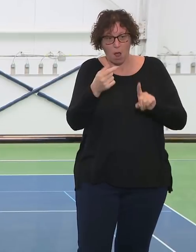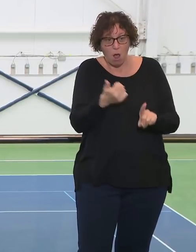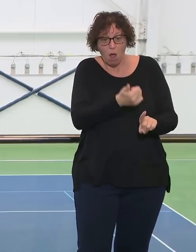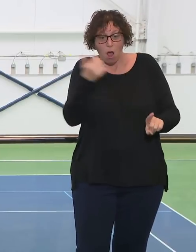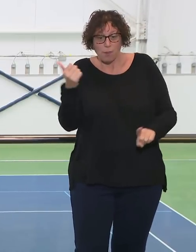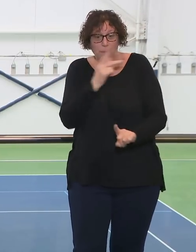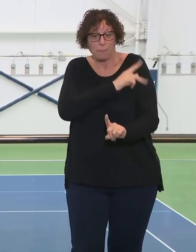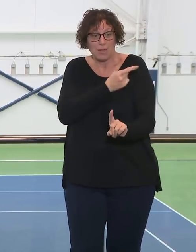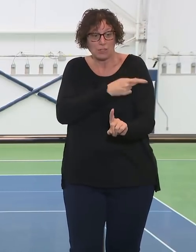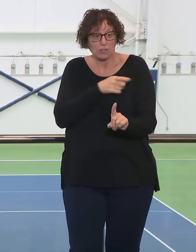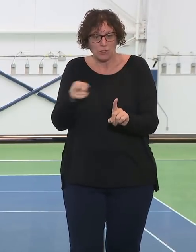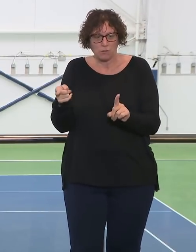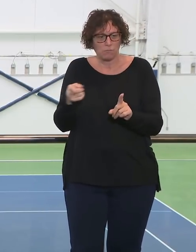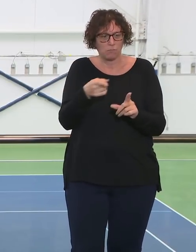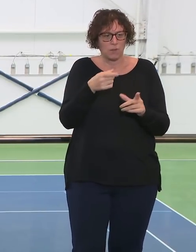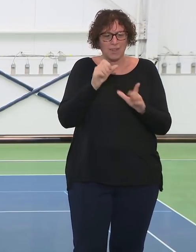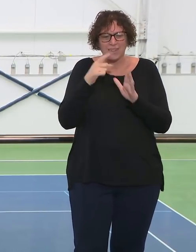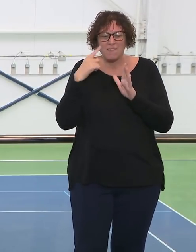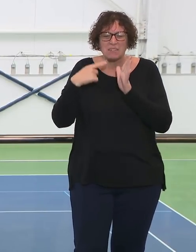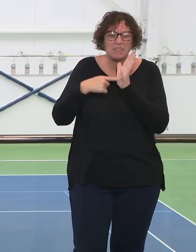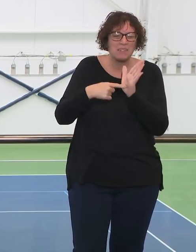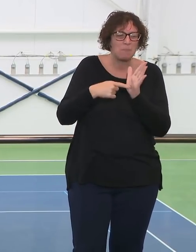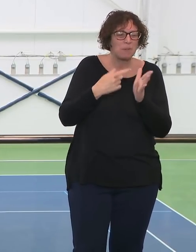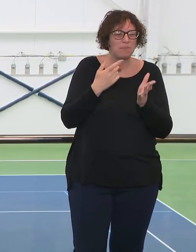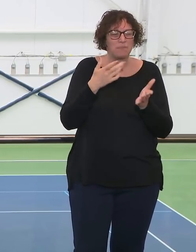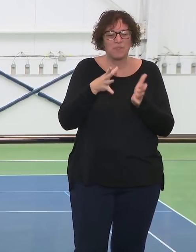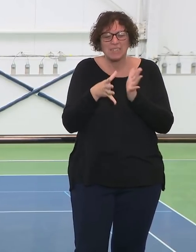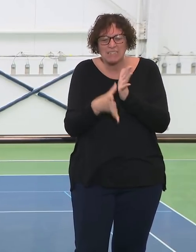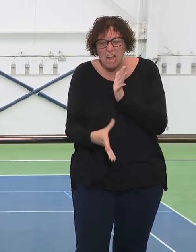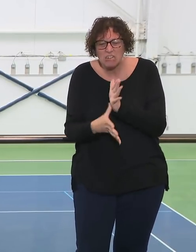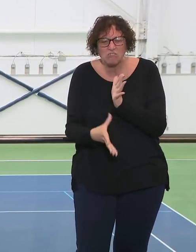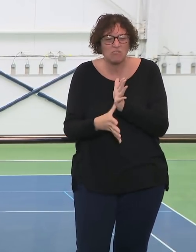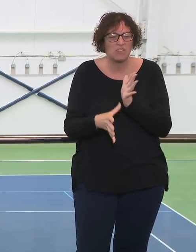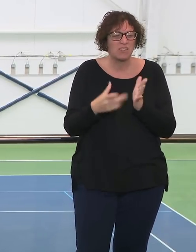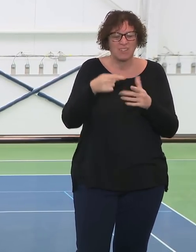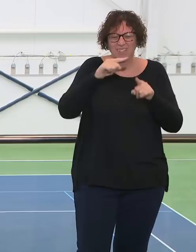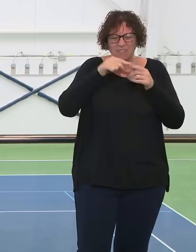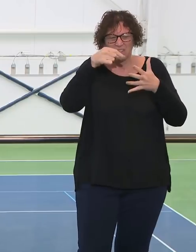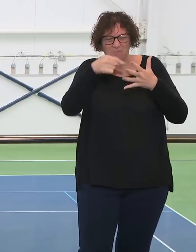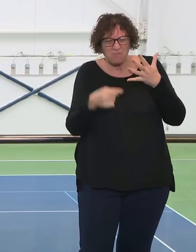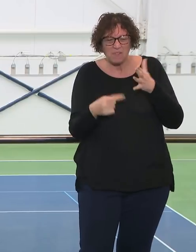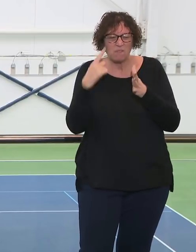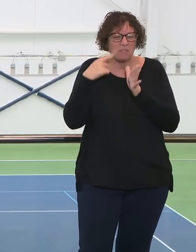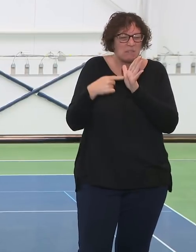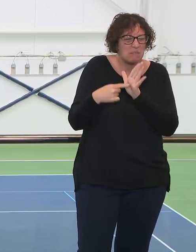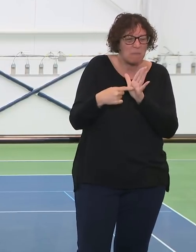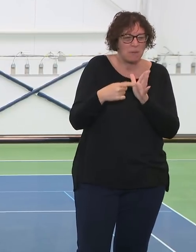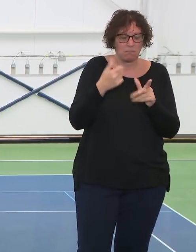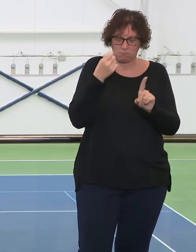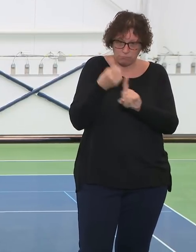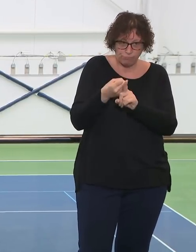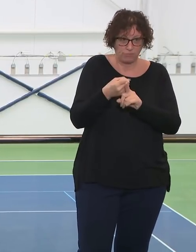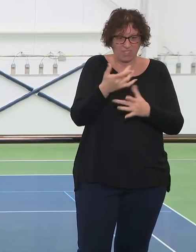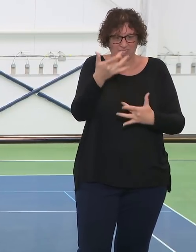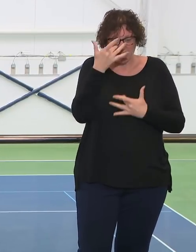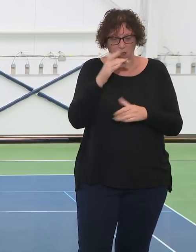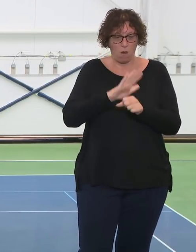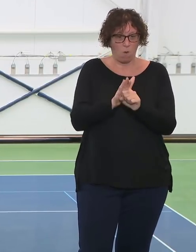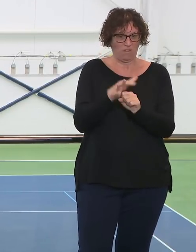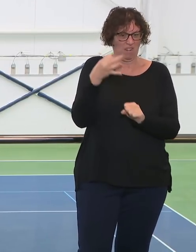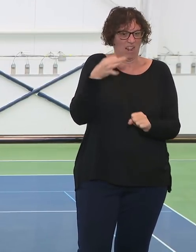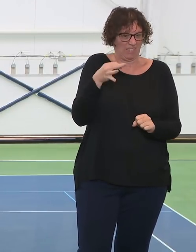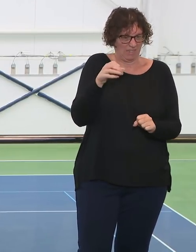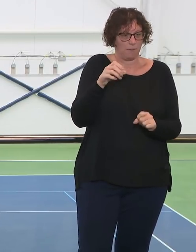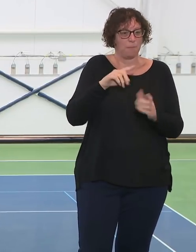under the understanding that anybody could have COVID at this point, any patient that we see. And noting that, when they are